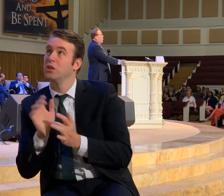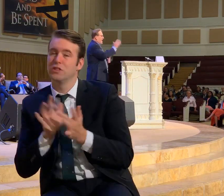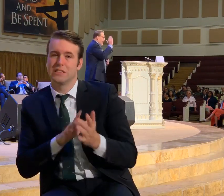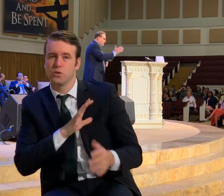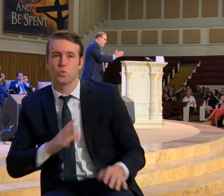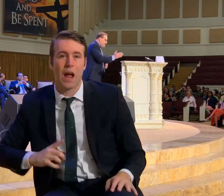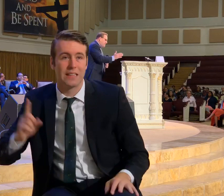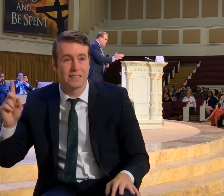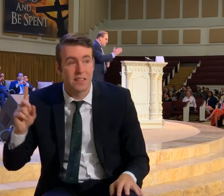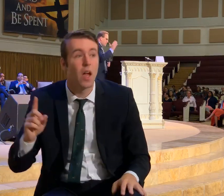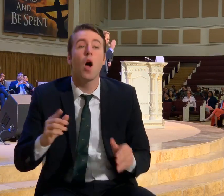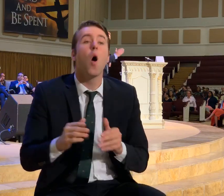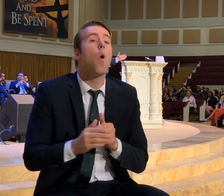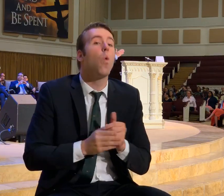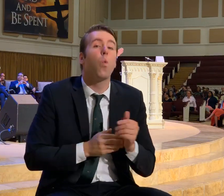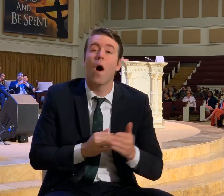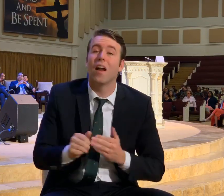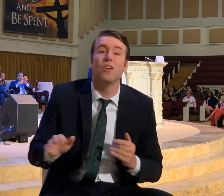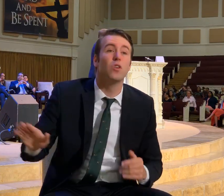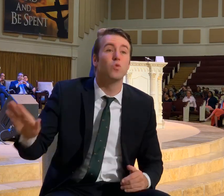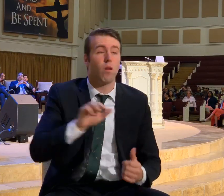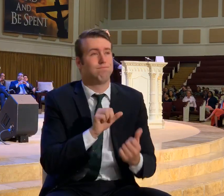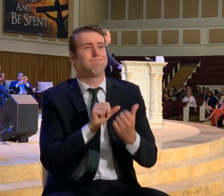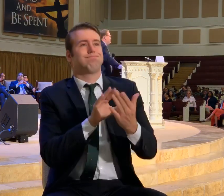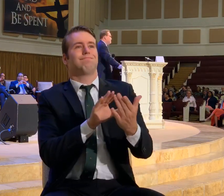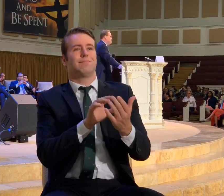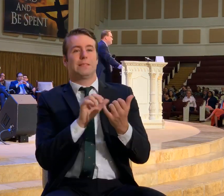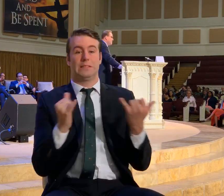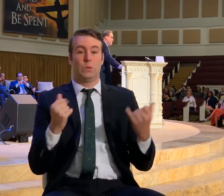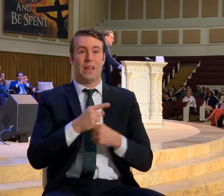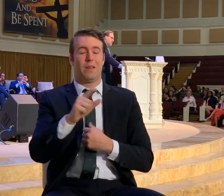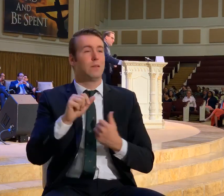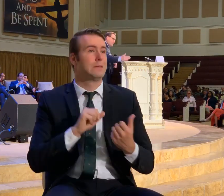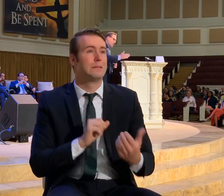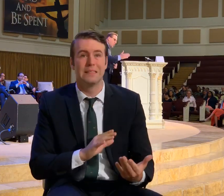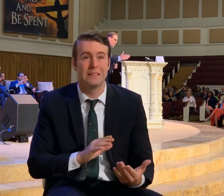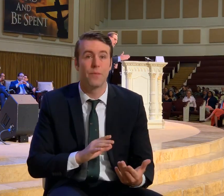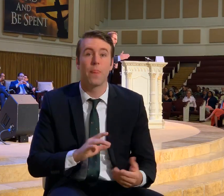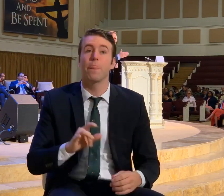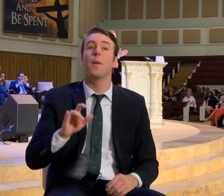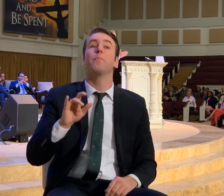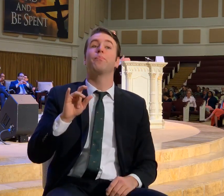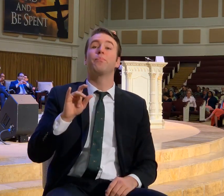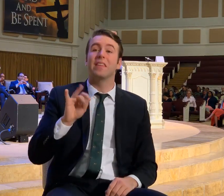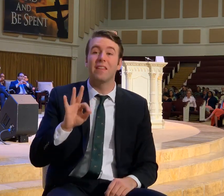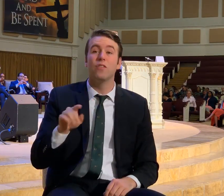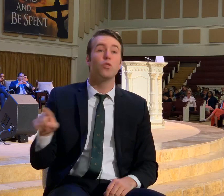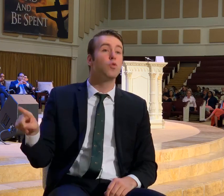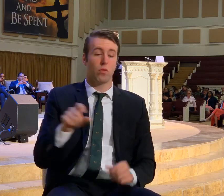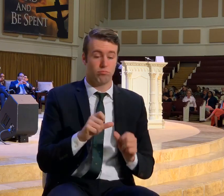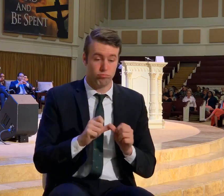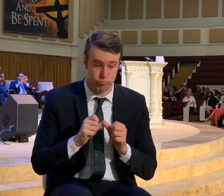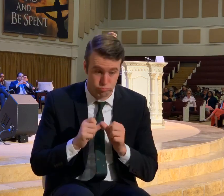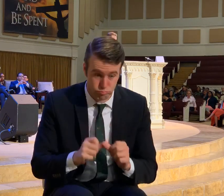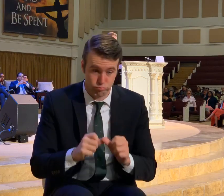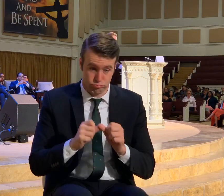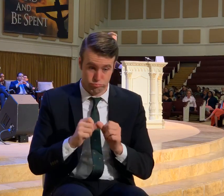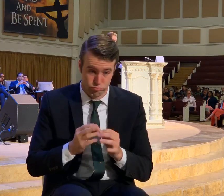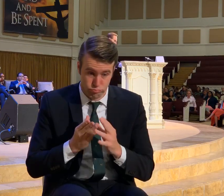Whatever you're dealing with today. If you will just keep on enduring.